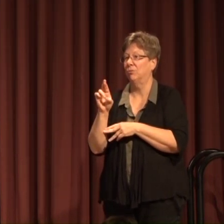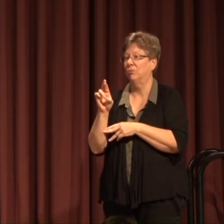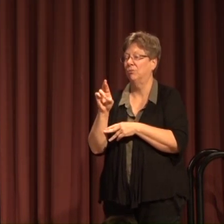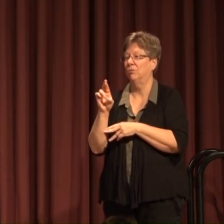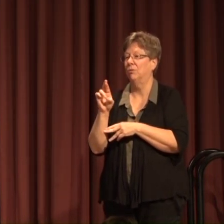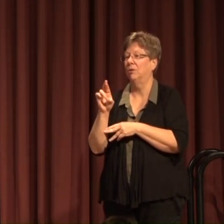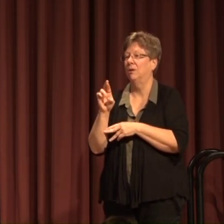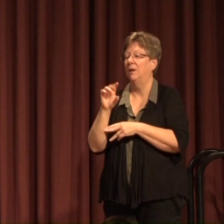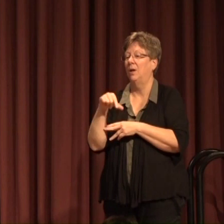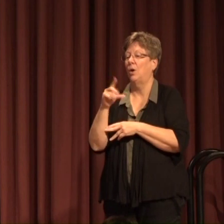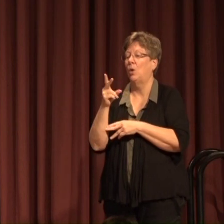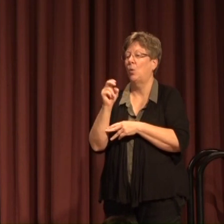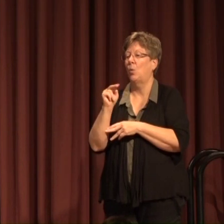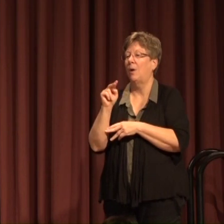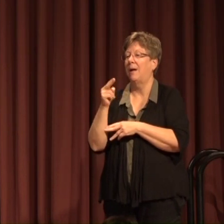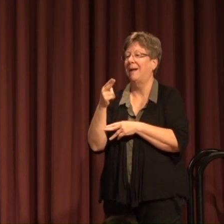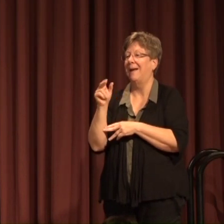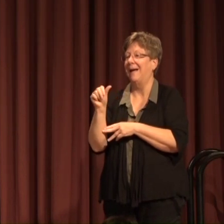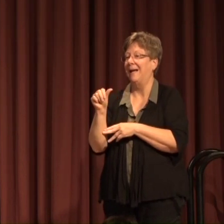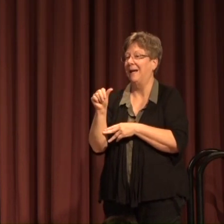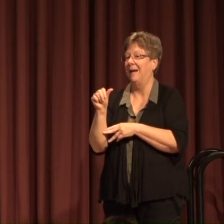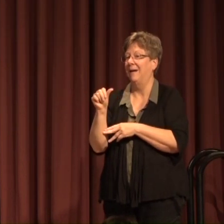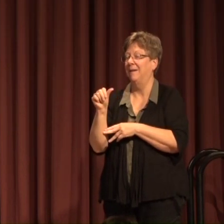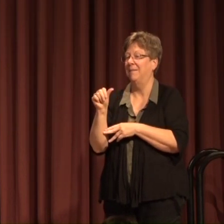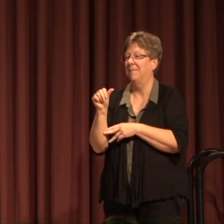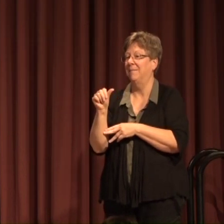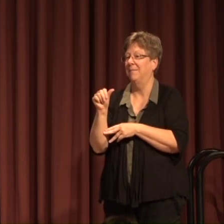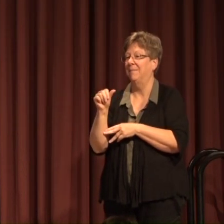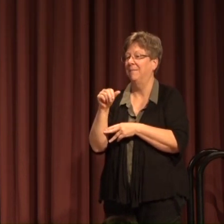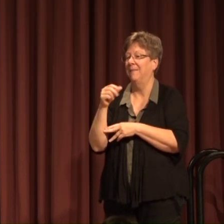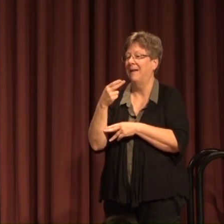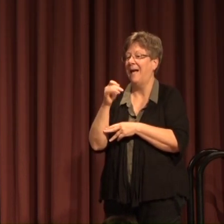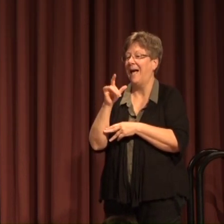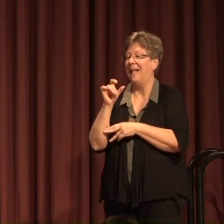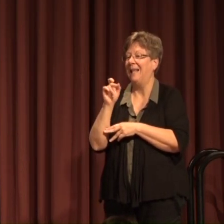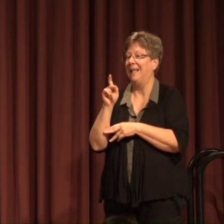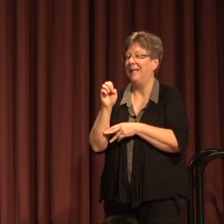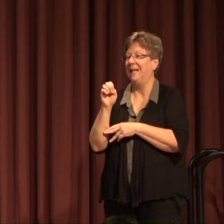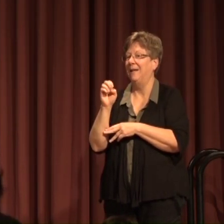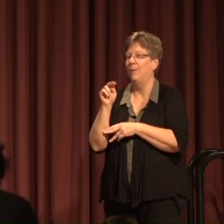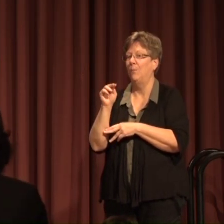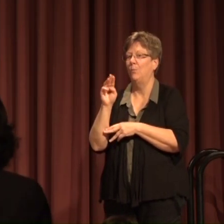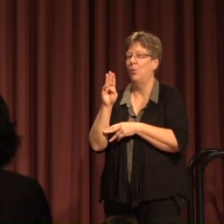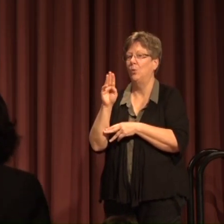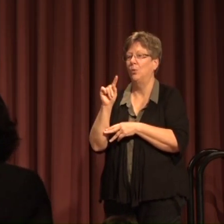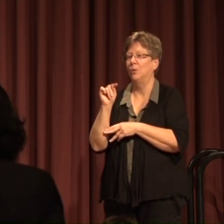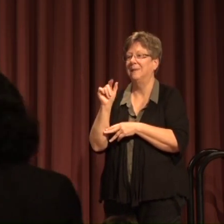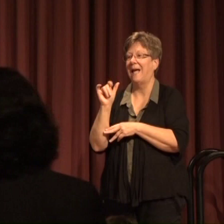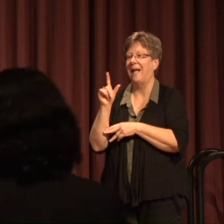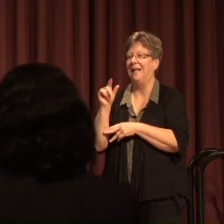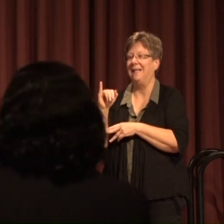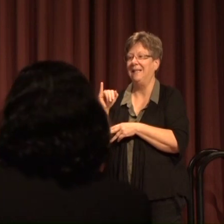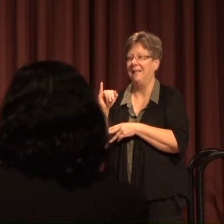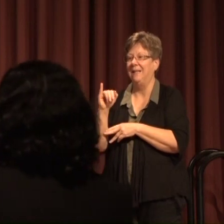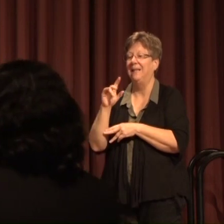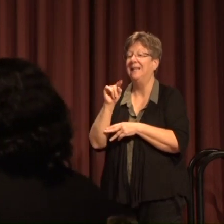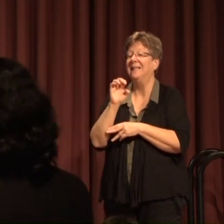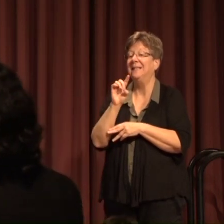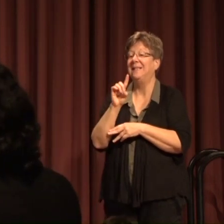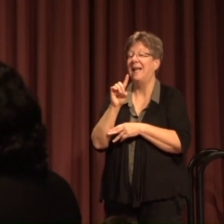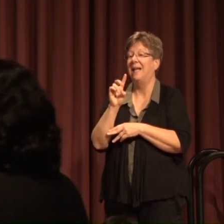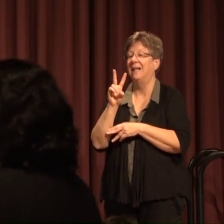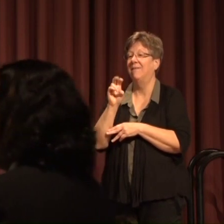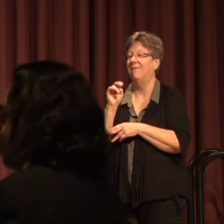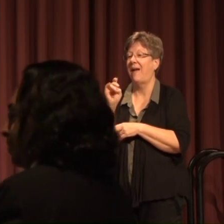Kwan Ha Khalid Khalid Khalid Ted Van